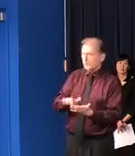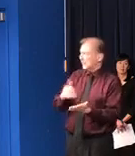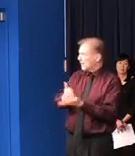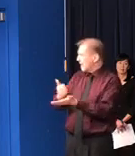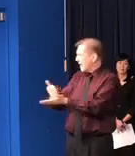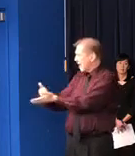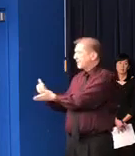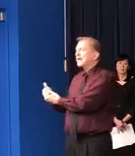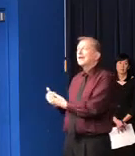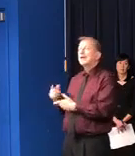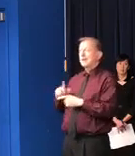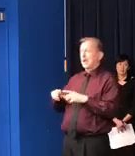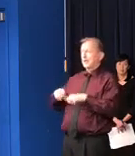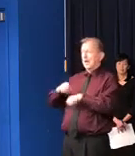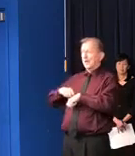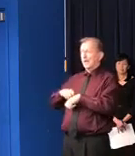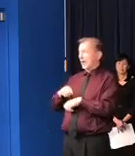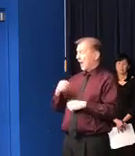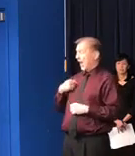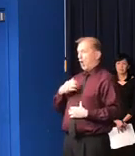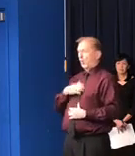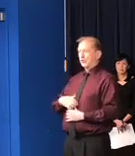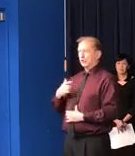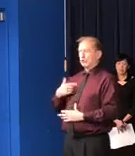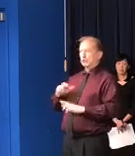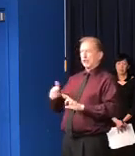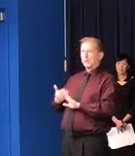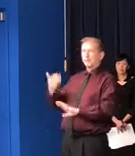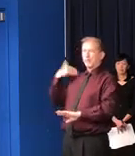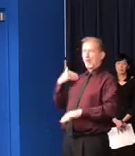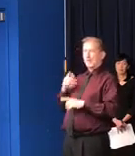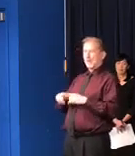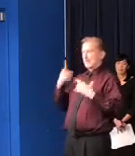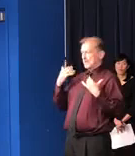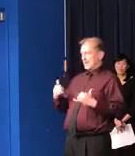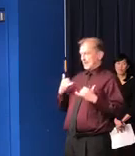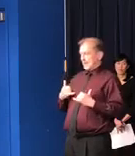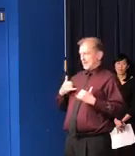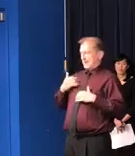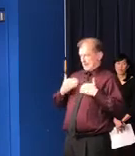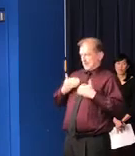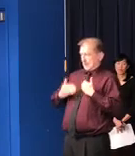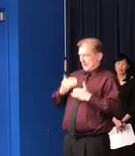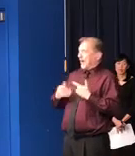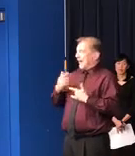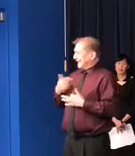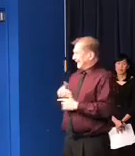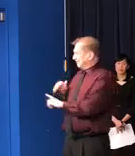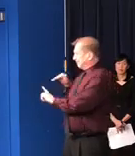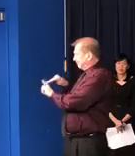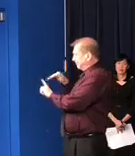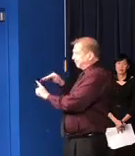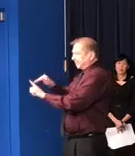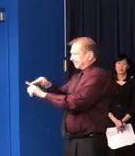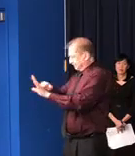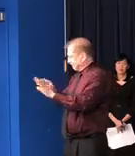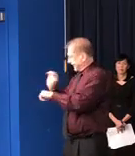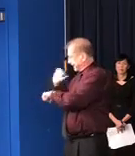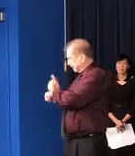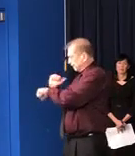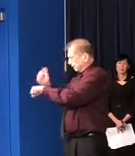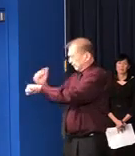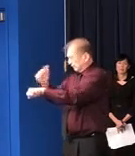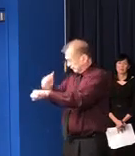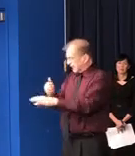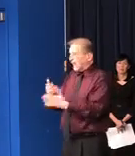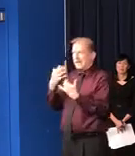before, we would have. Now, you know, because there's some, you know, a real public health crisis,